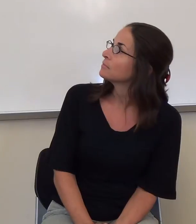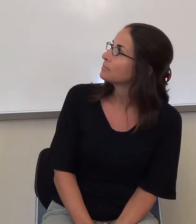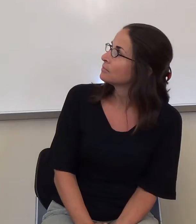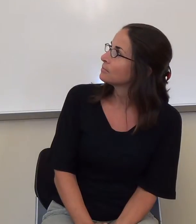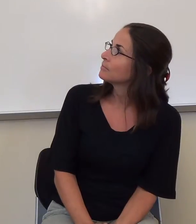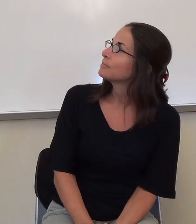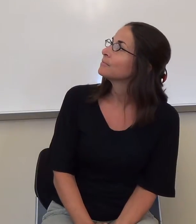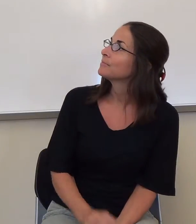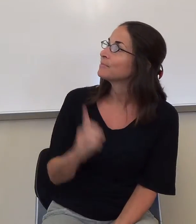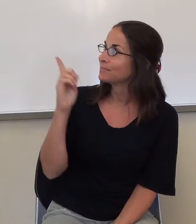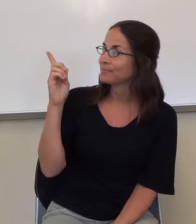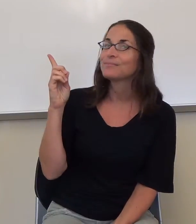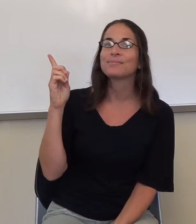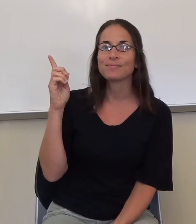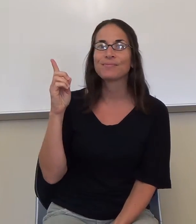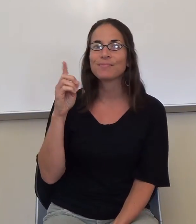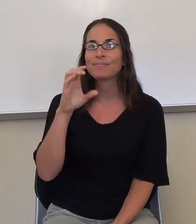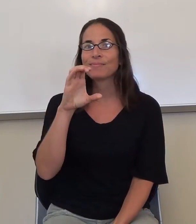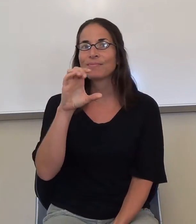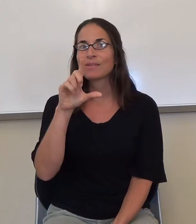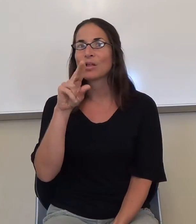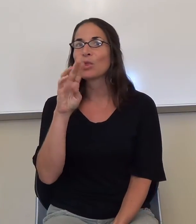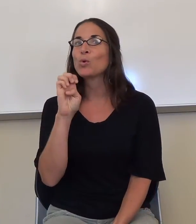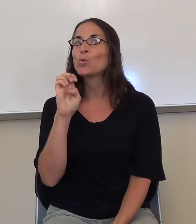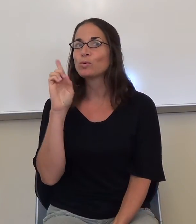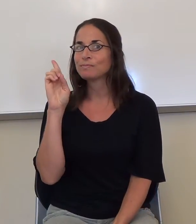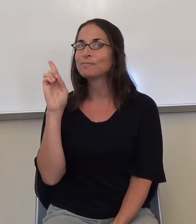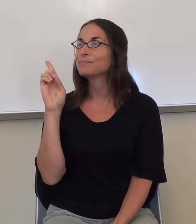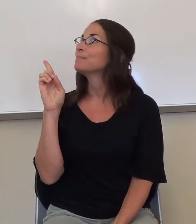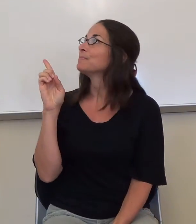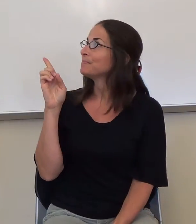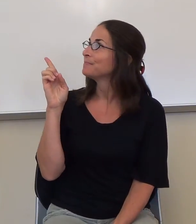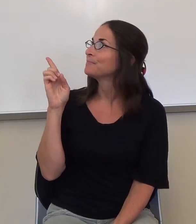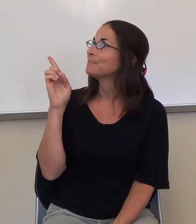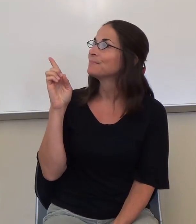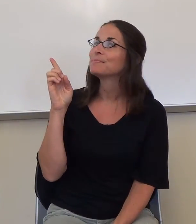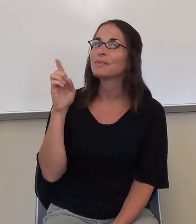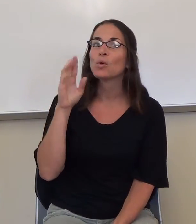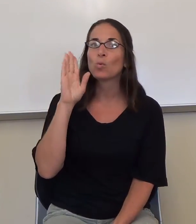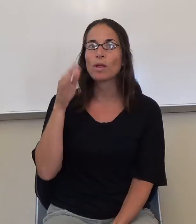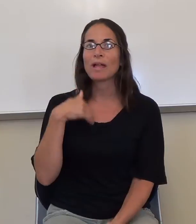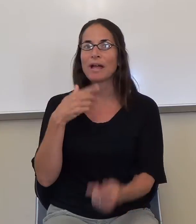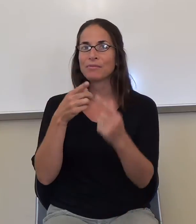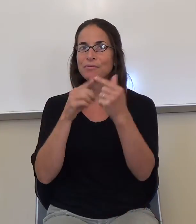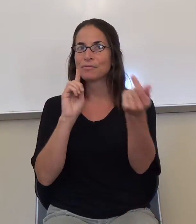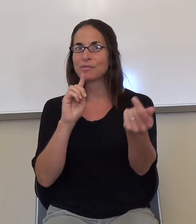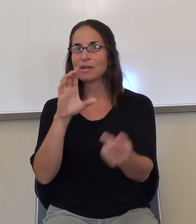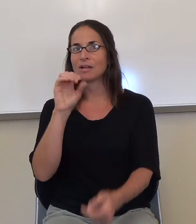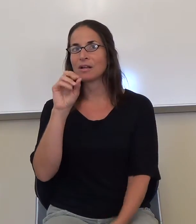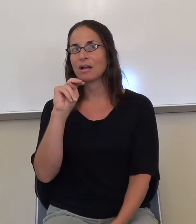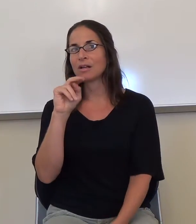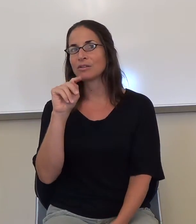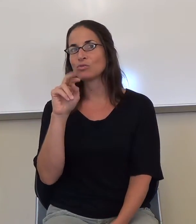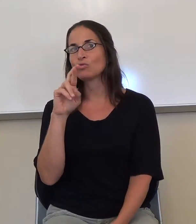that is one of the words that indicates there's going to be a contrast. So, if